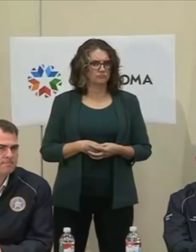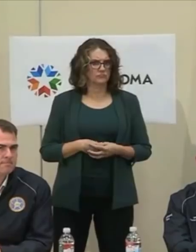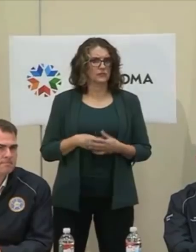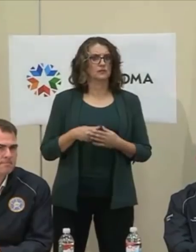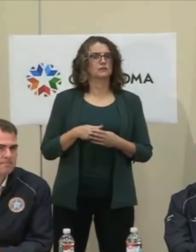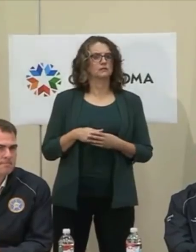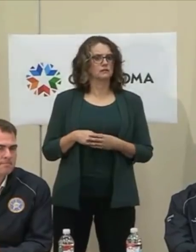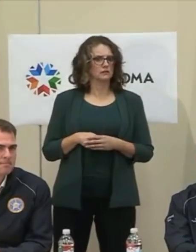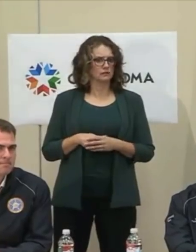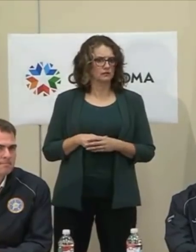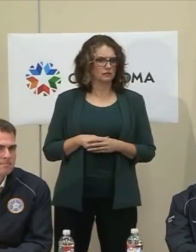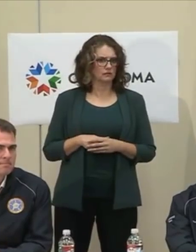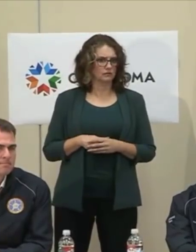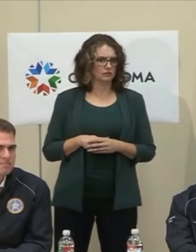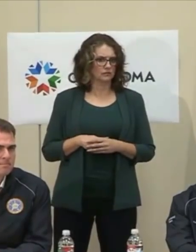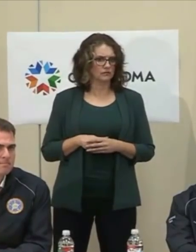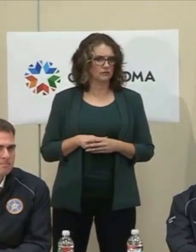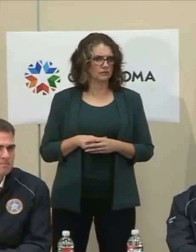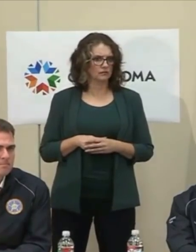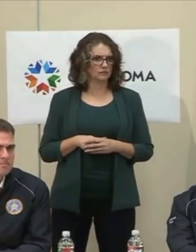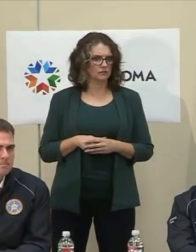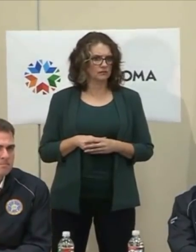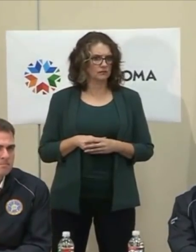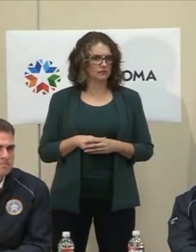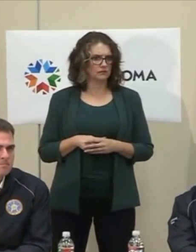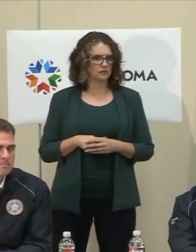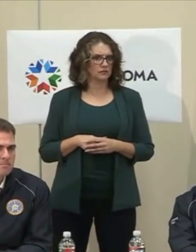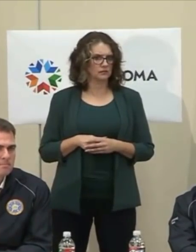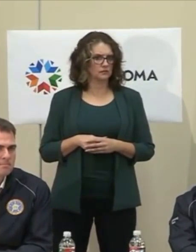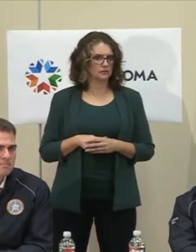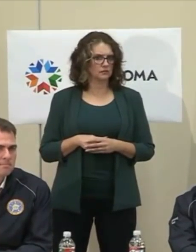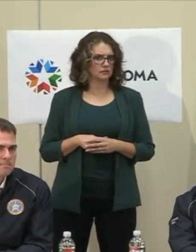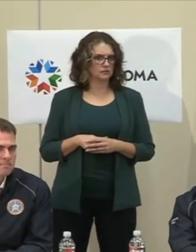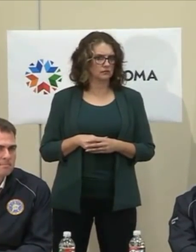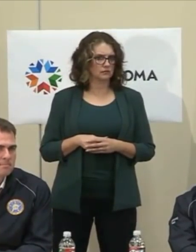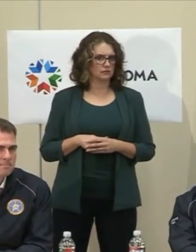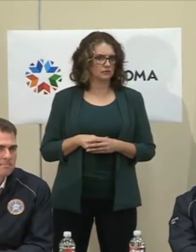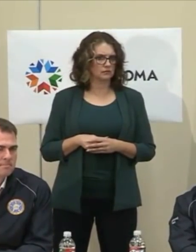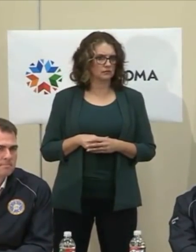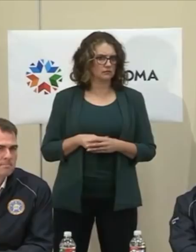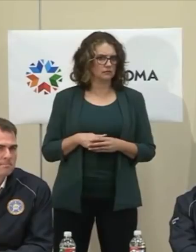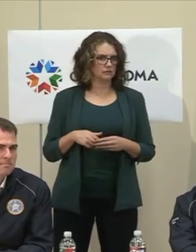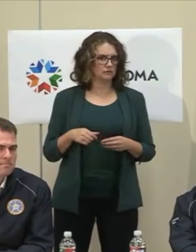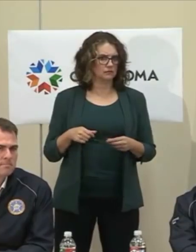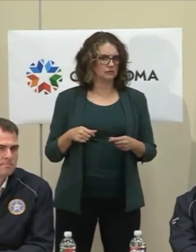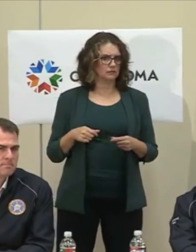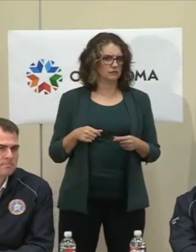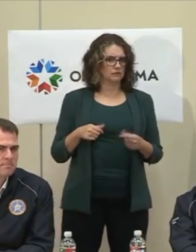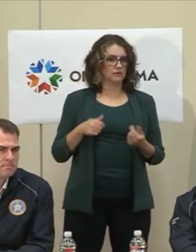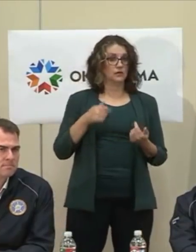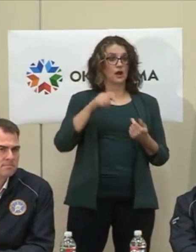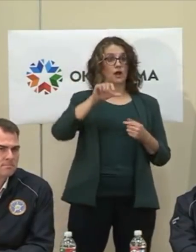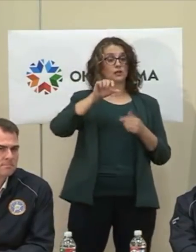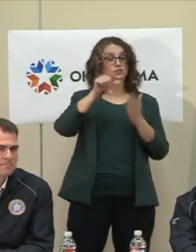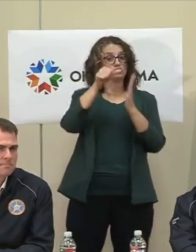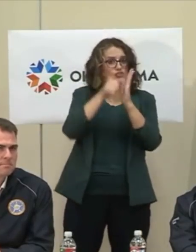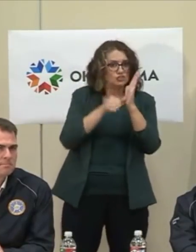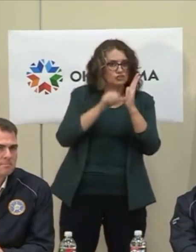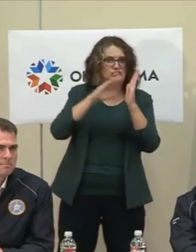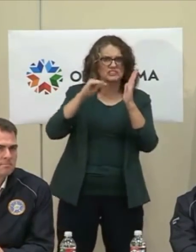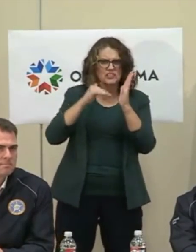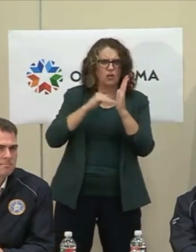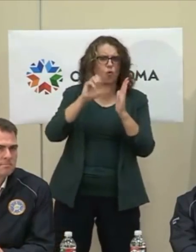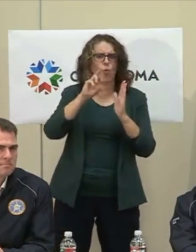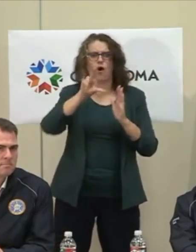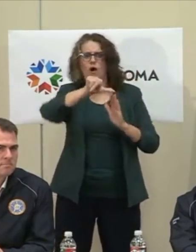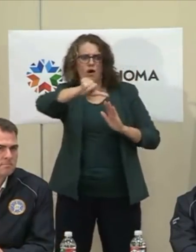may have PPE that are using those that may have chosen to stay open. Does there come a